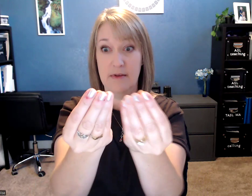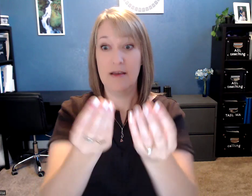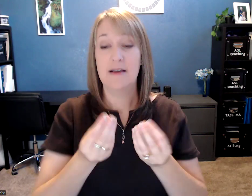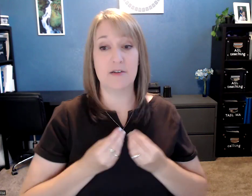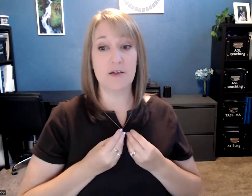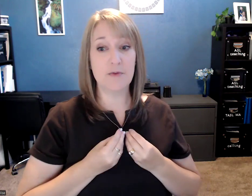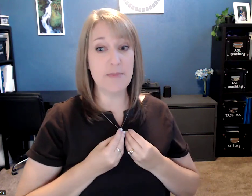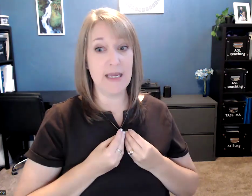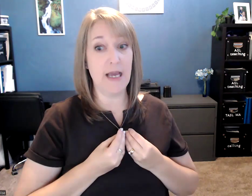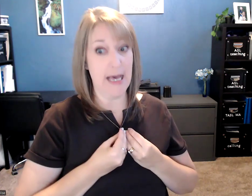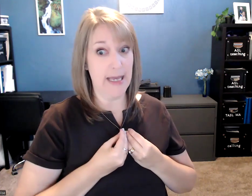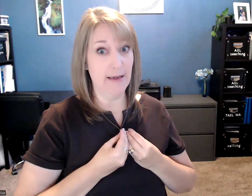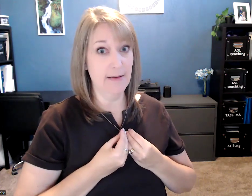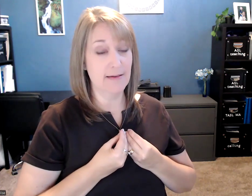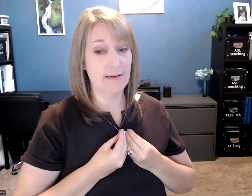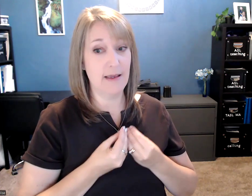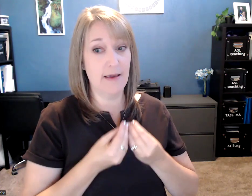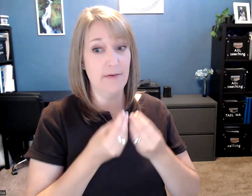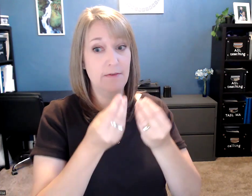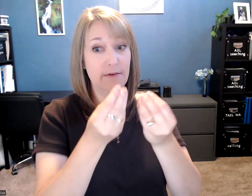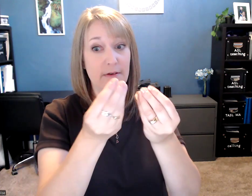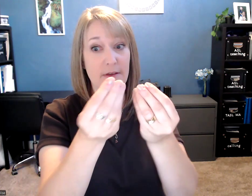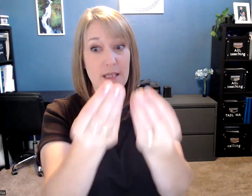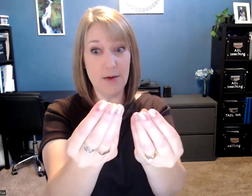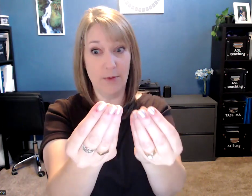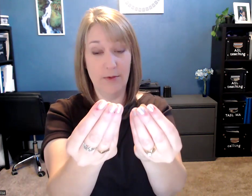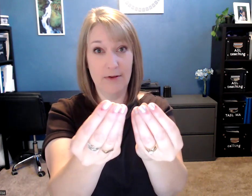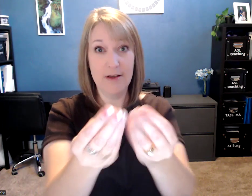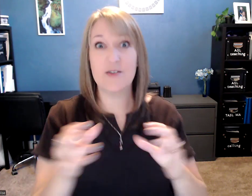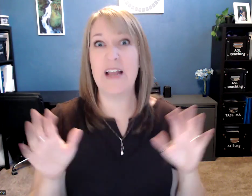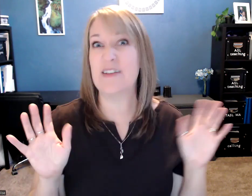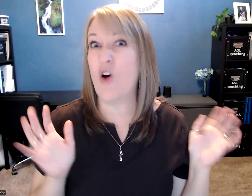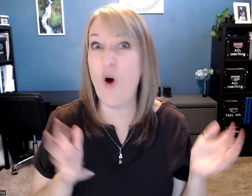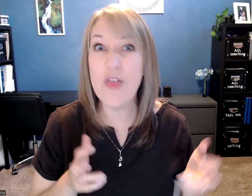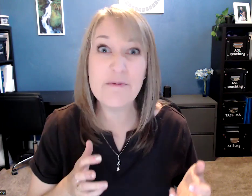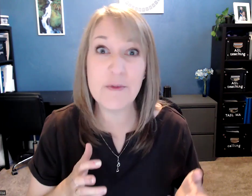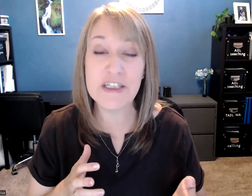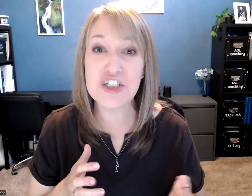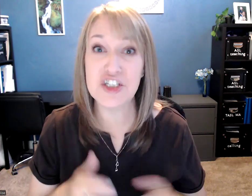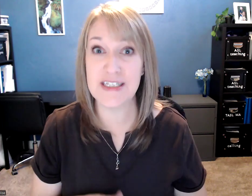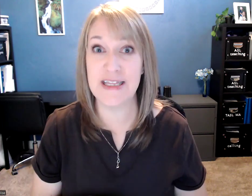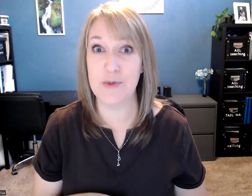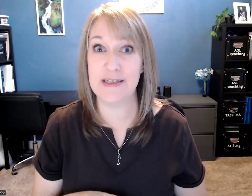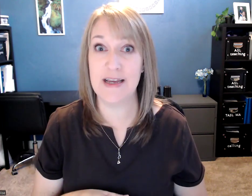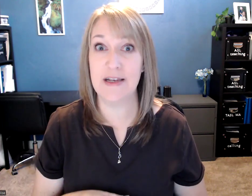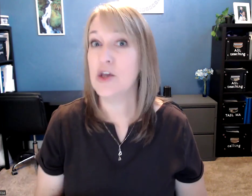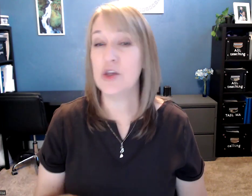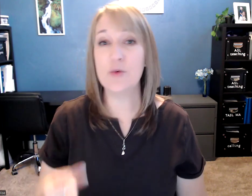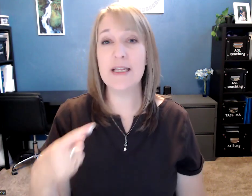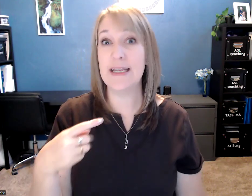It starts from me, I give you. So it has all that information just in that one sign. You wouldn't in